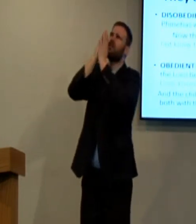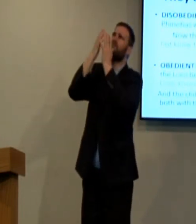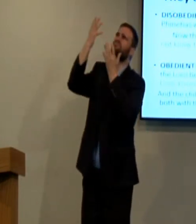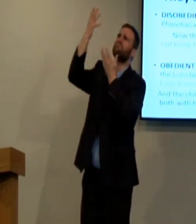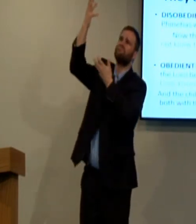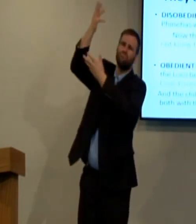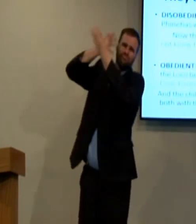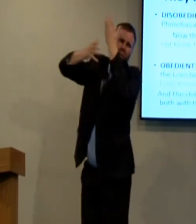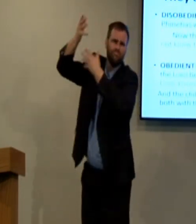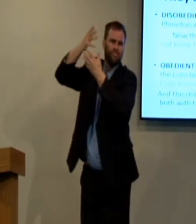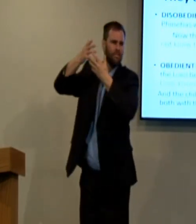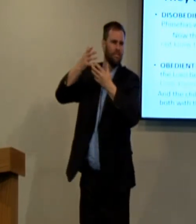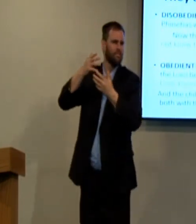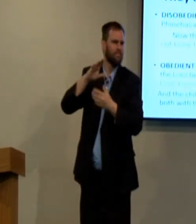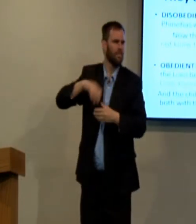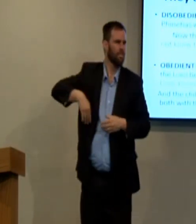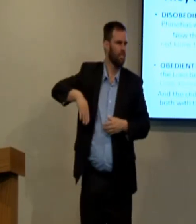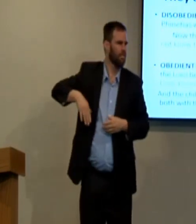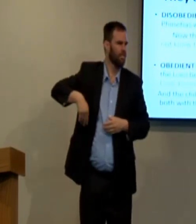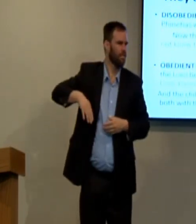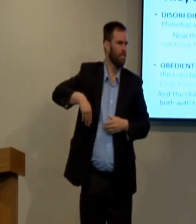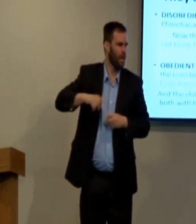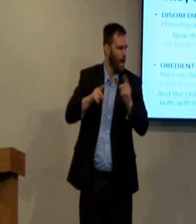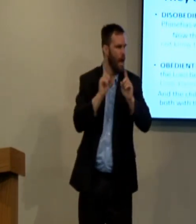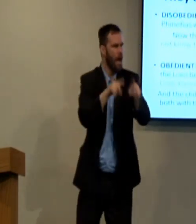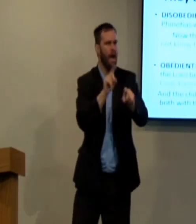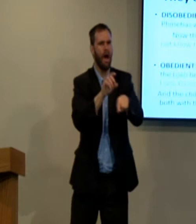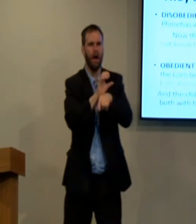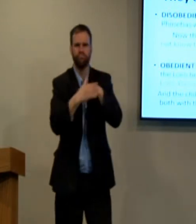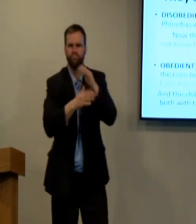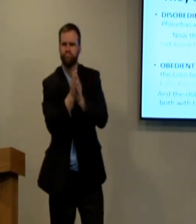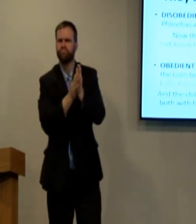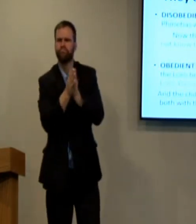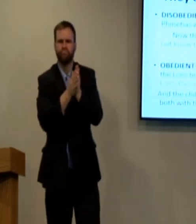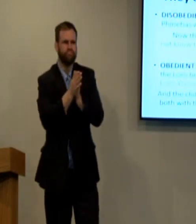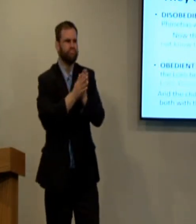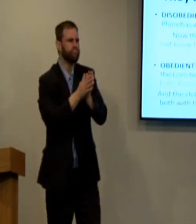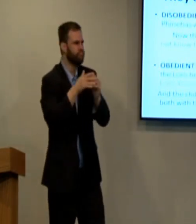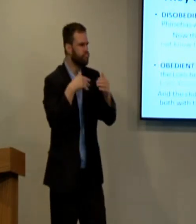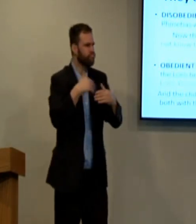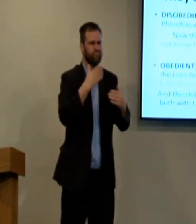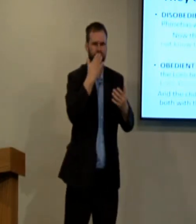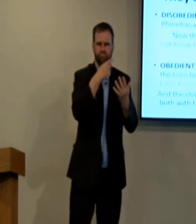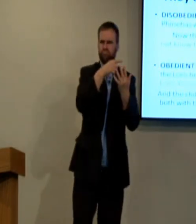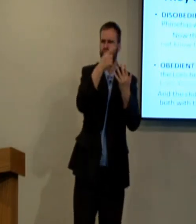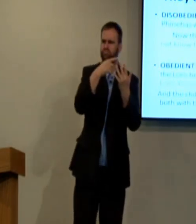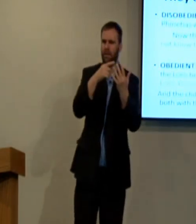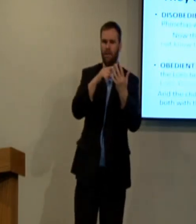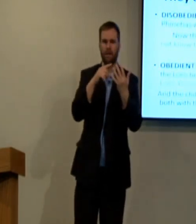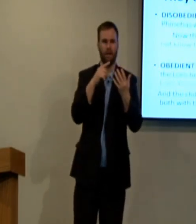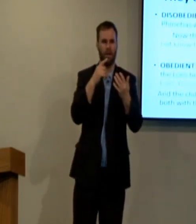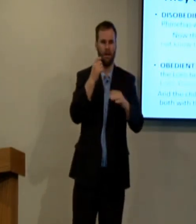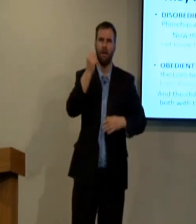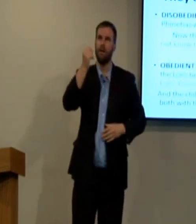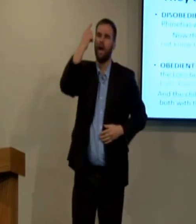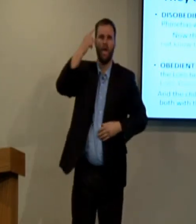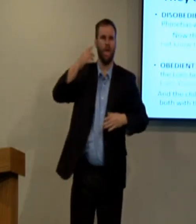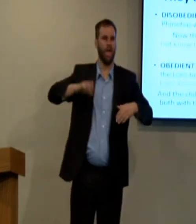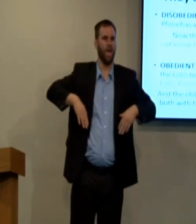But it's rare to see people who are in fellowship with God. And there are oftentimes people who go to church, they serve in the church, they're very motivated to do all these things, but